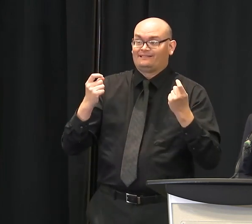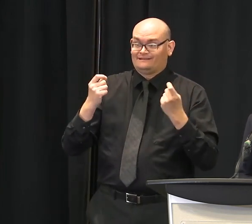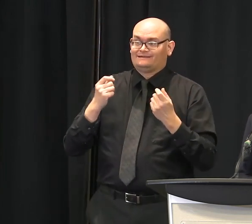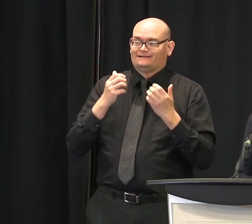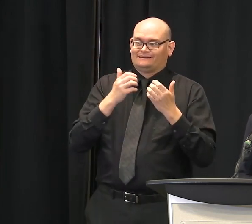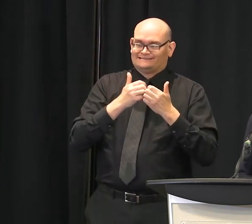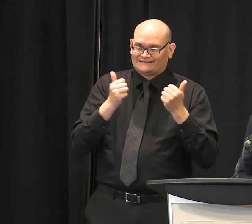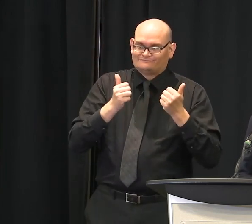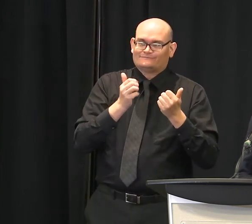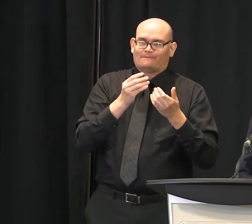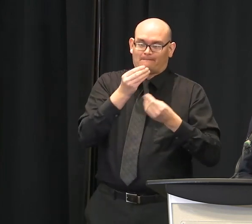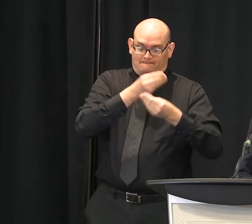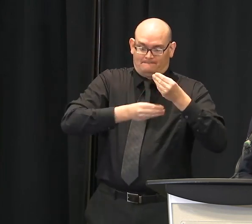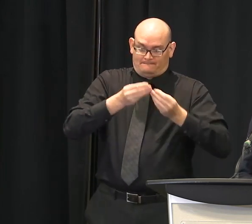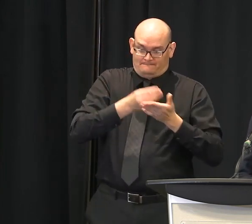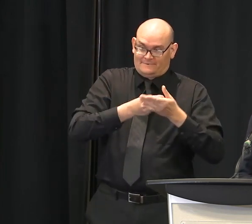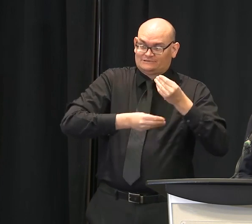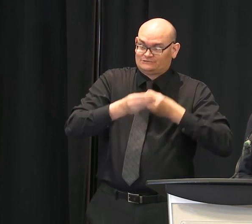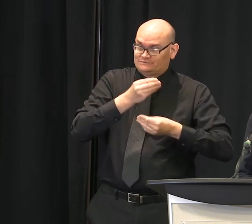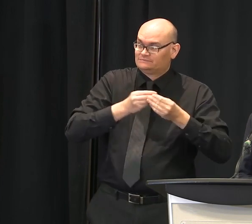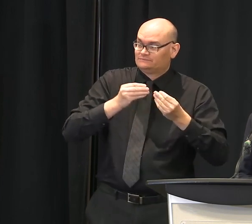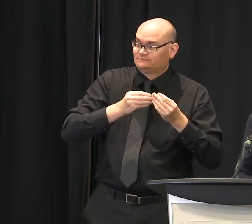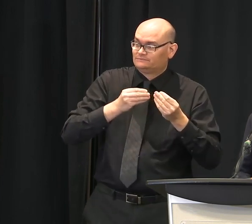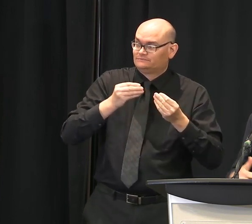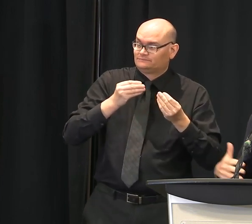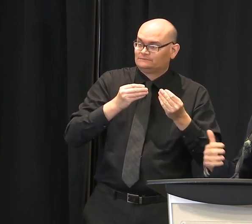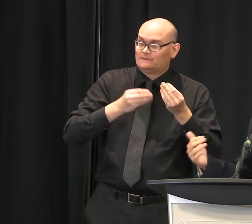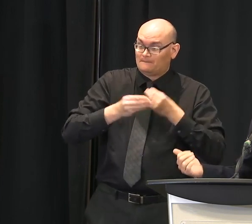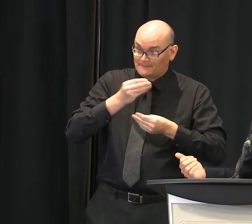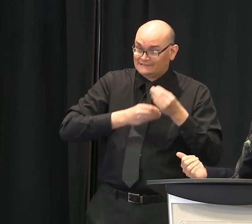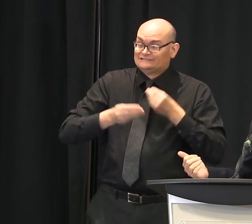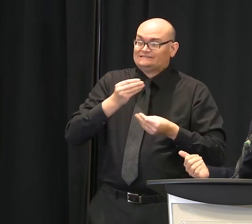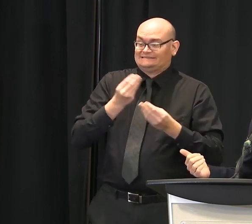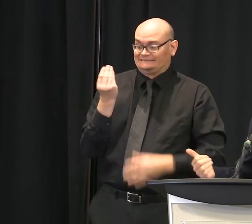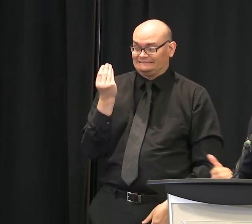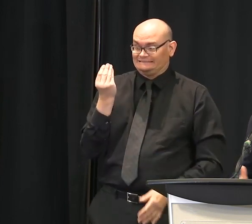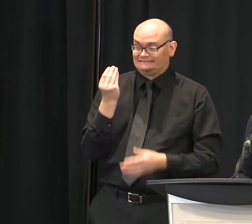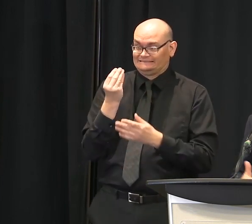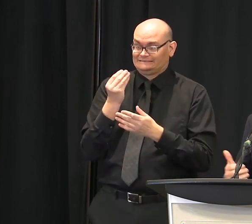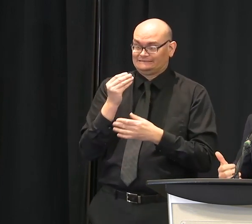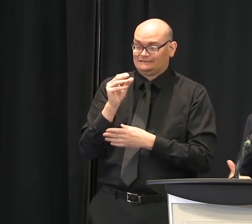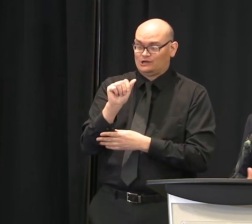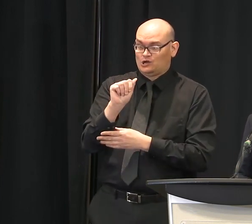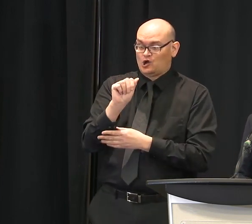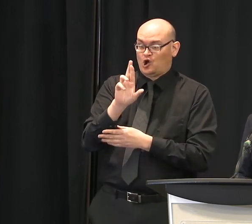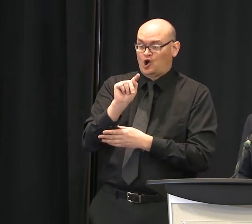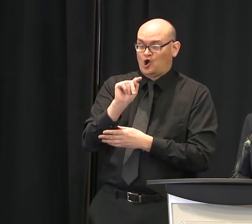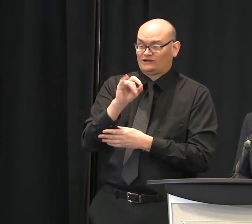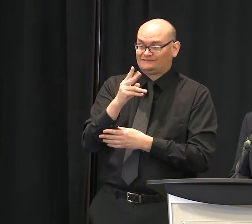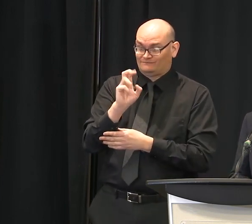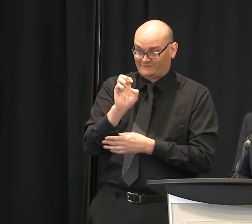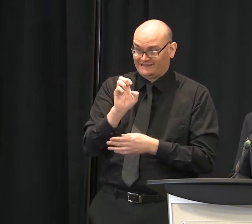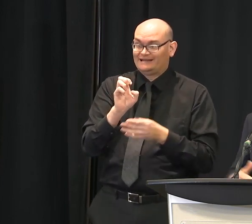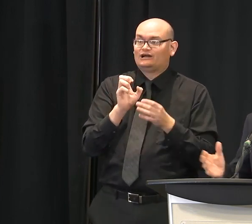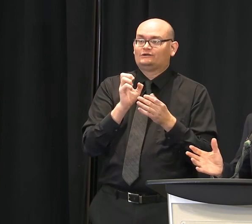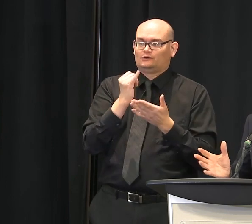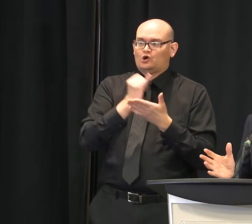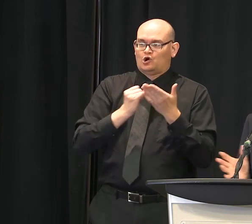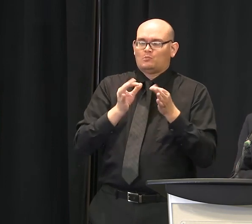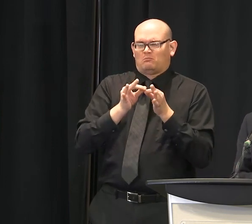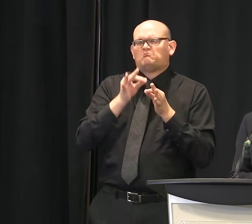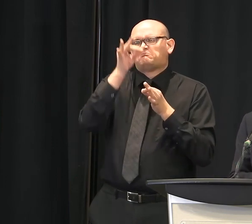I believe most of them are in pretty good shape. Artisphere is looking at rescheduling Artisphere. I hope that can happen. I believe it will.